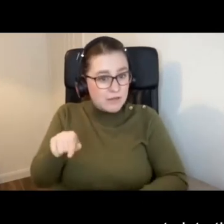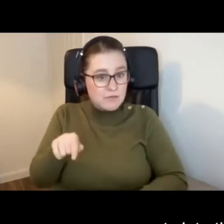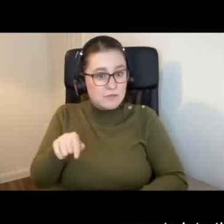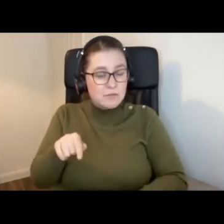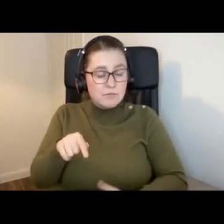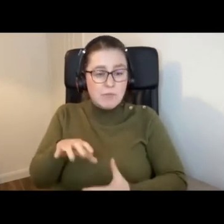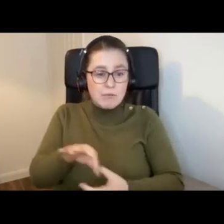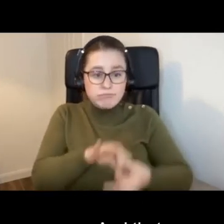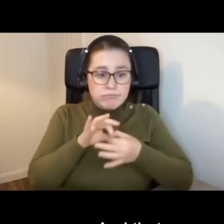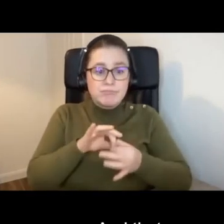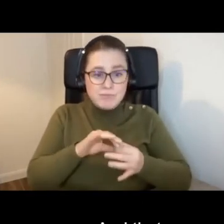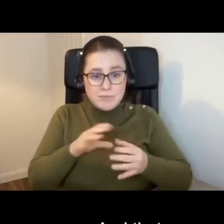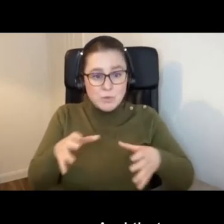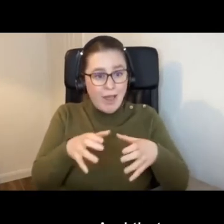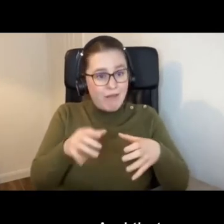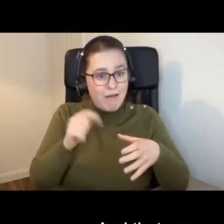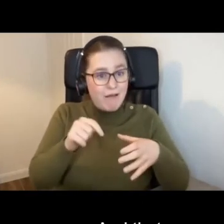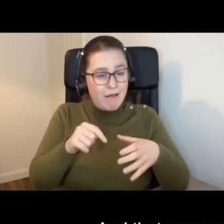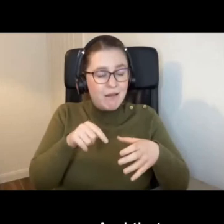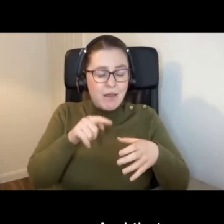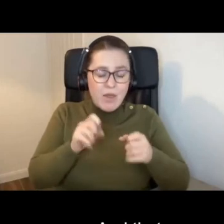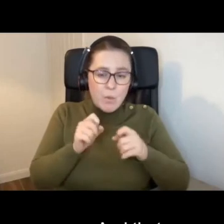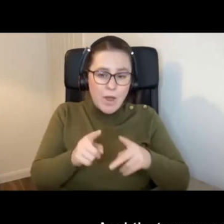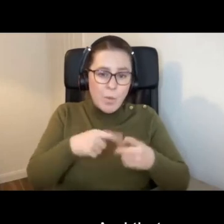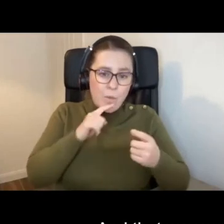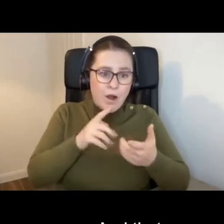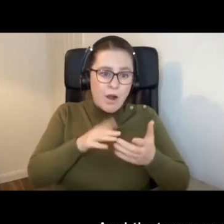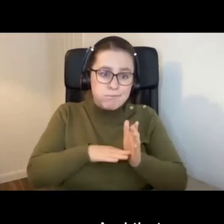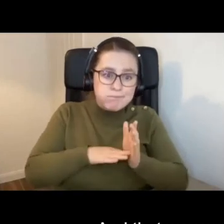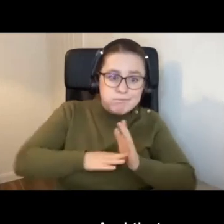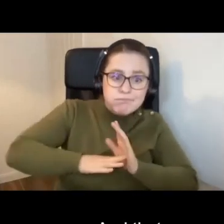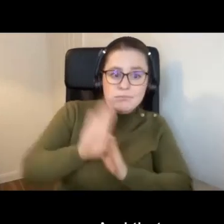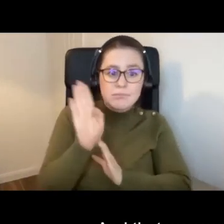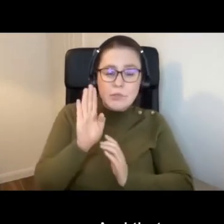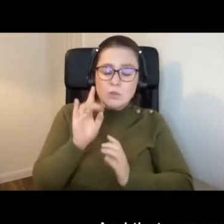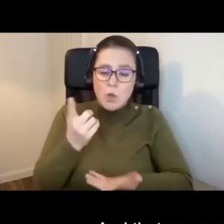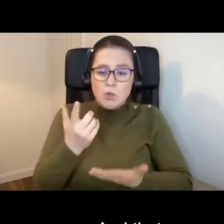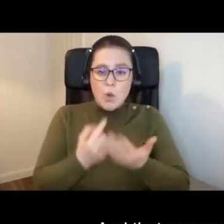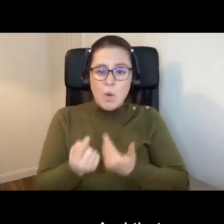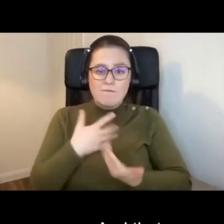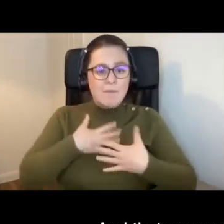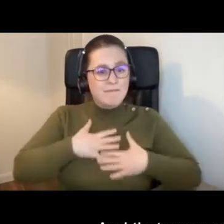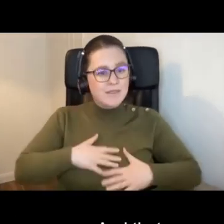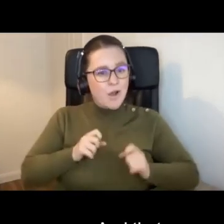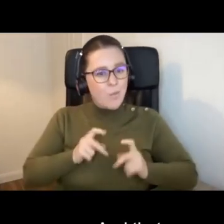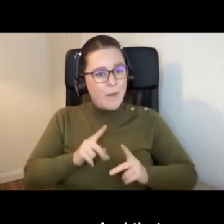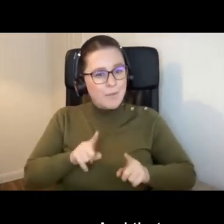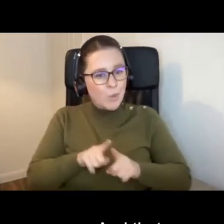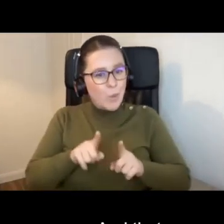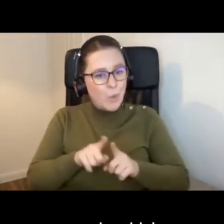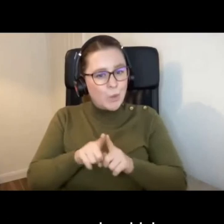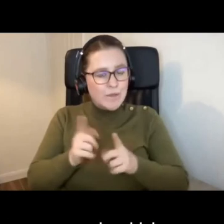life together. And in that way, we'll thrive not just in a physical manner, but also